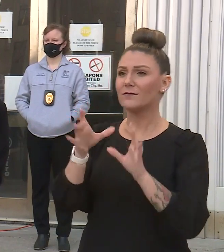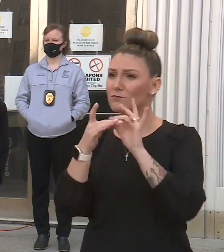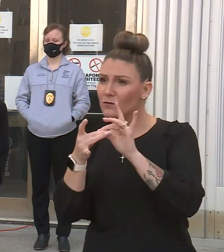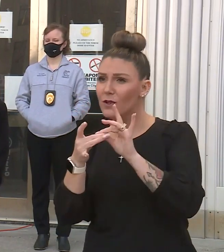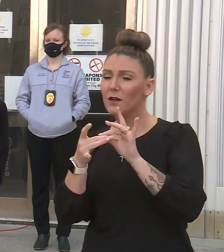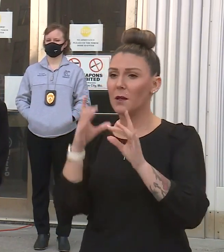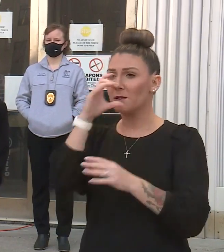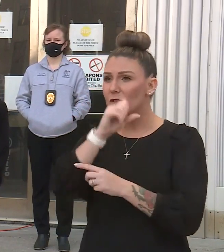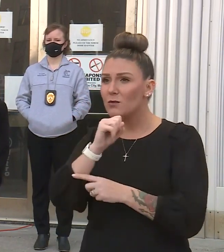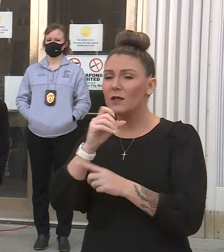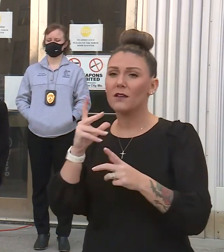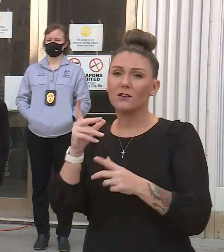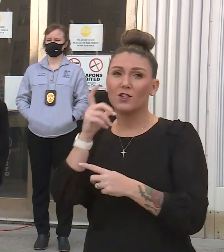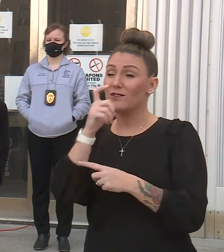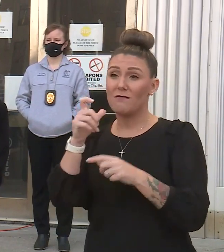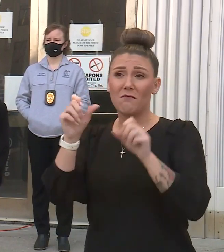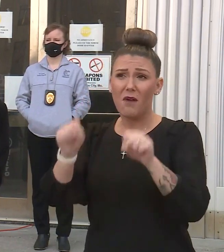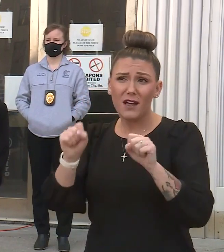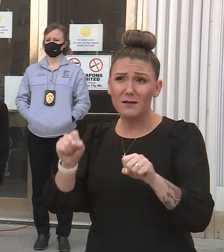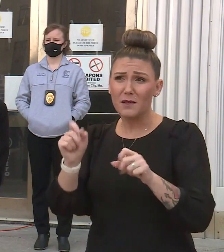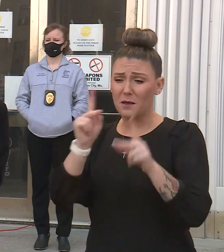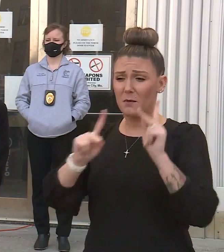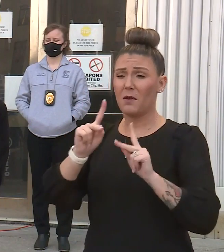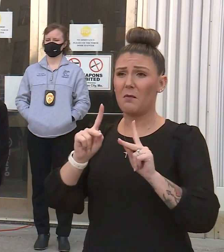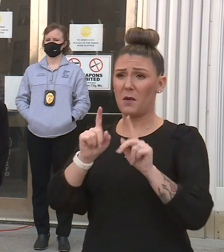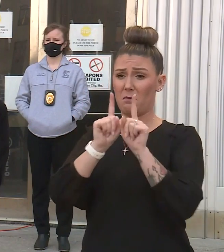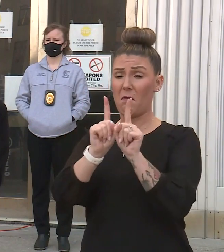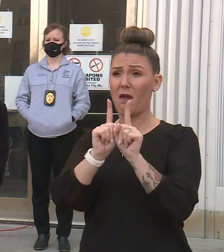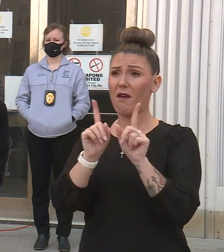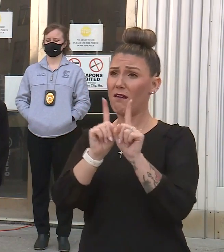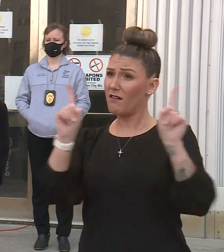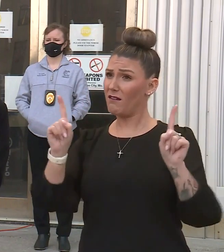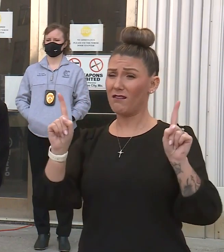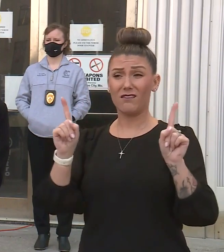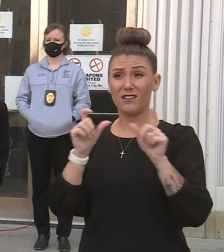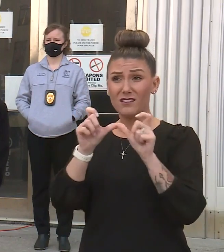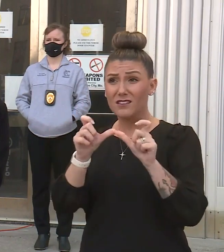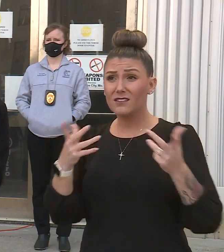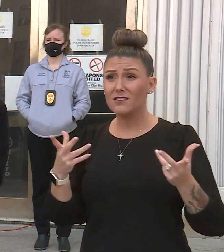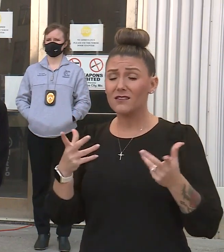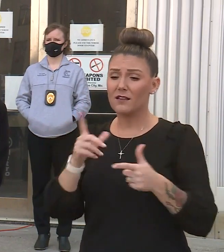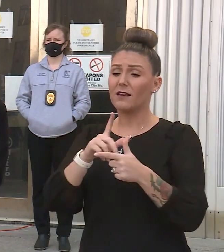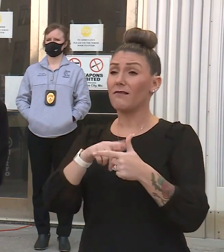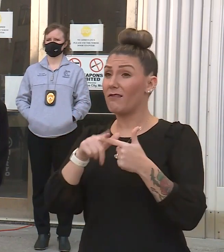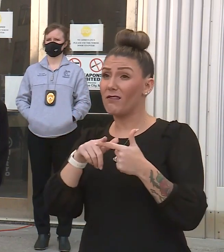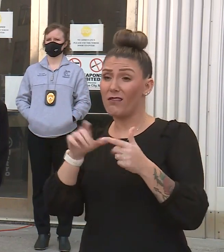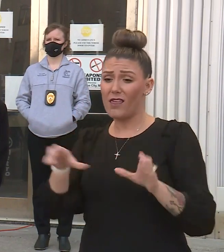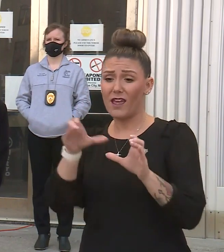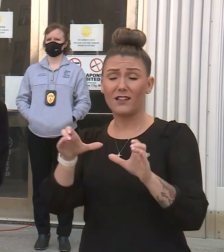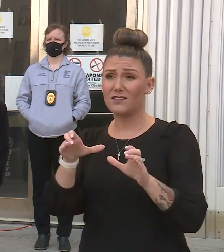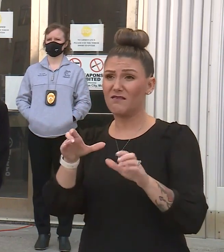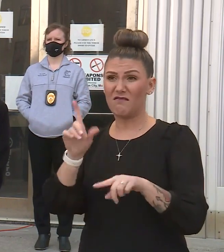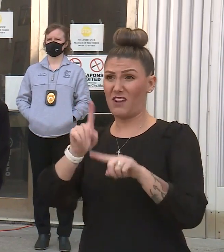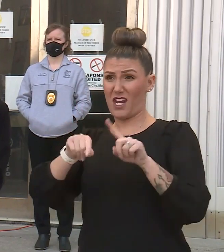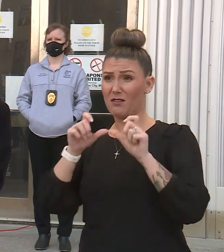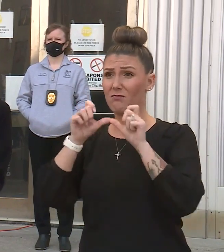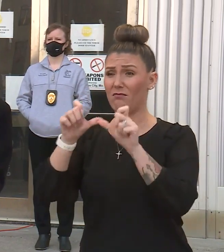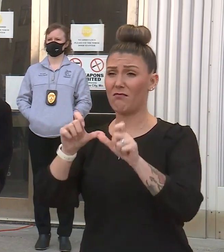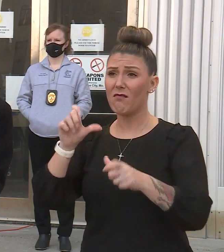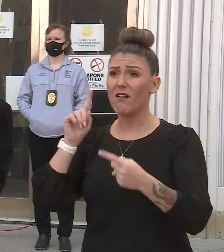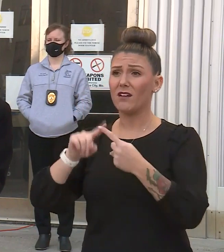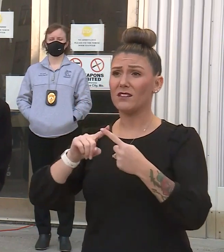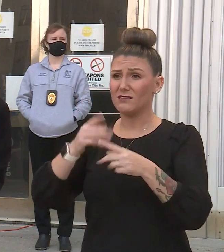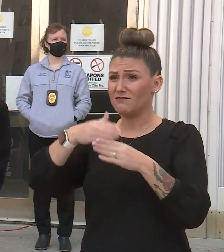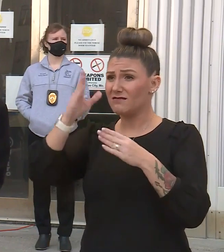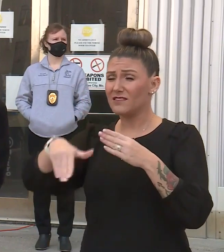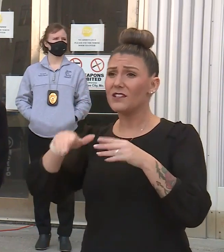assuming that there is not a possibility for people to maintain social distancing, then that activity would not be able to continue until the end of this order.